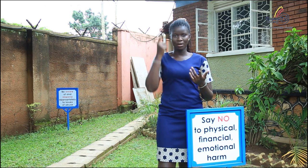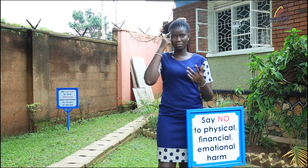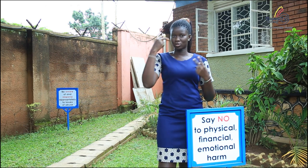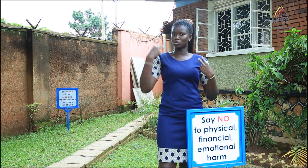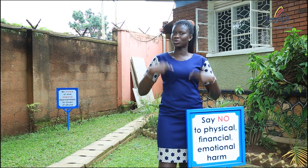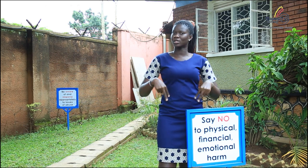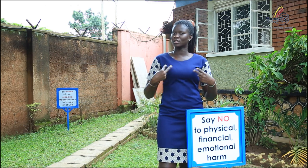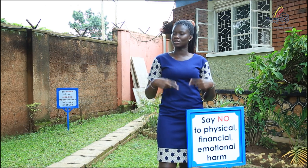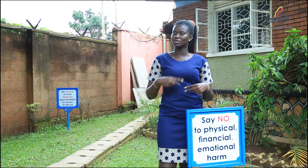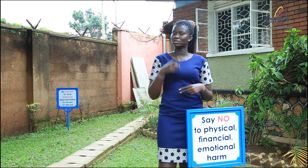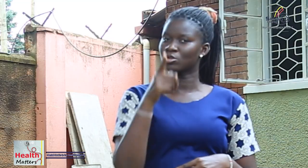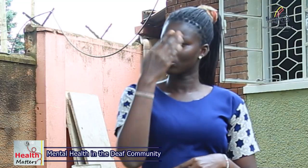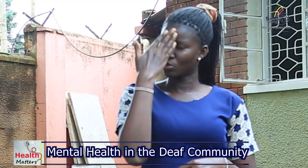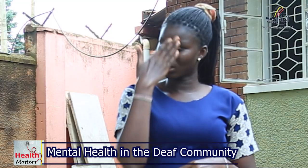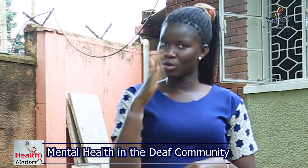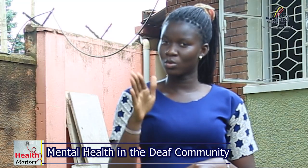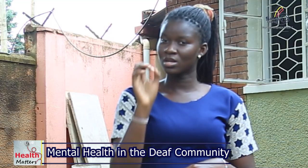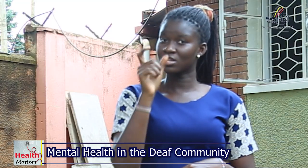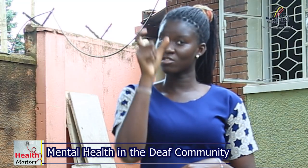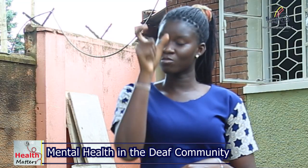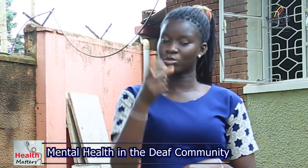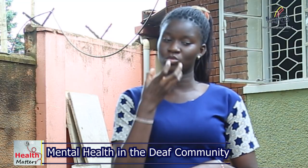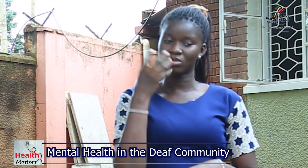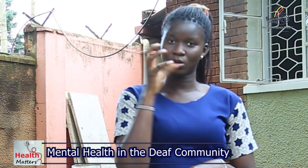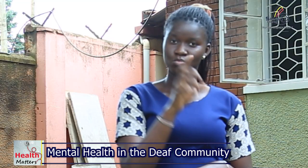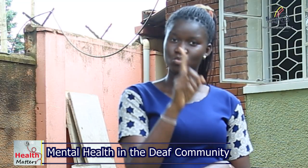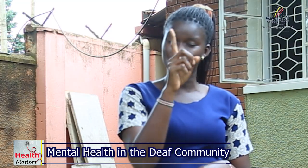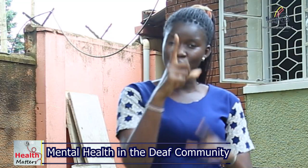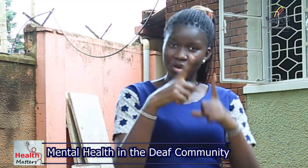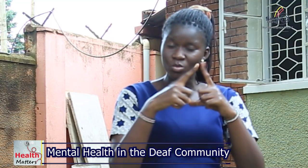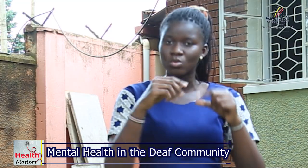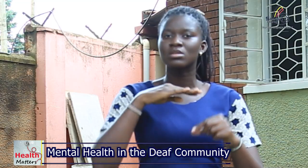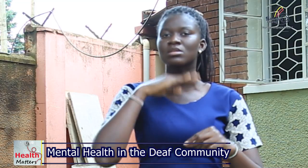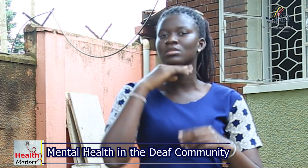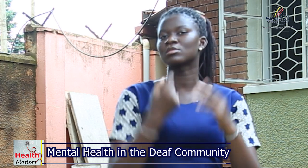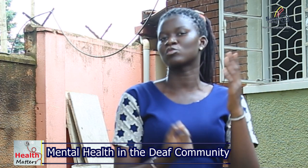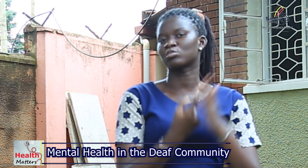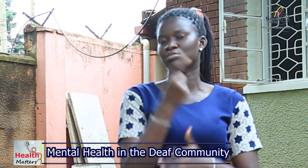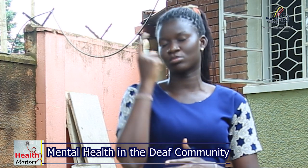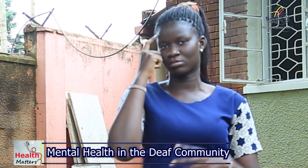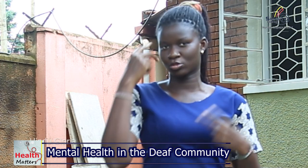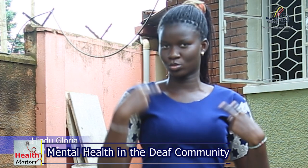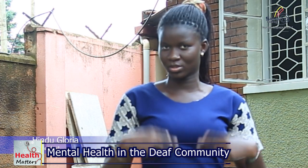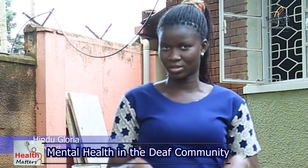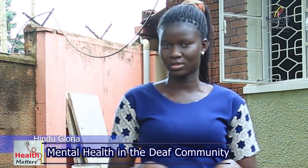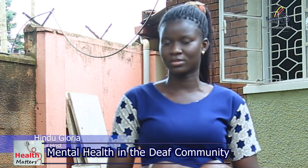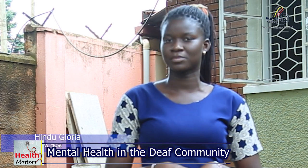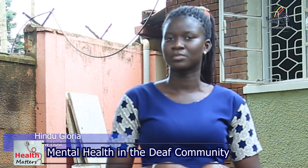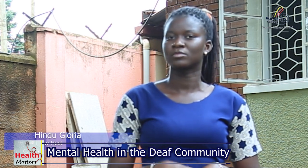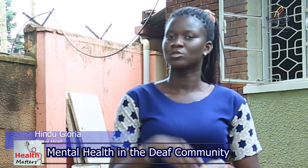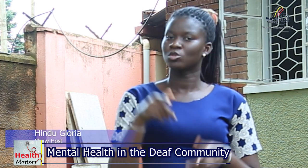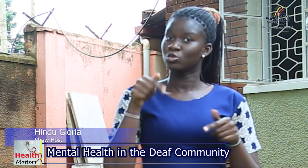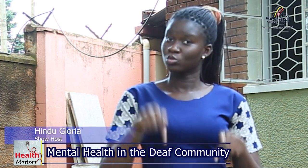the discussion of health matters are you aware that when you abuse someone a word they develop a mental health